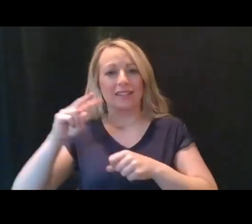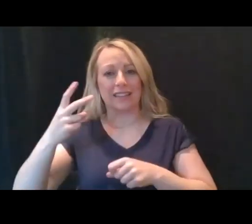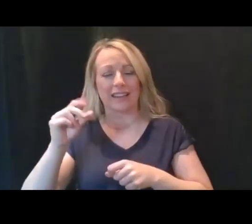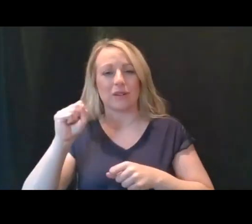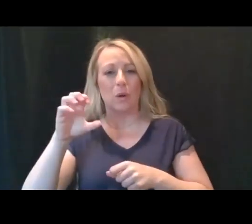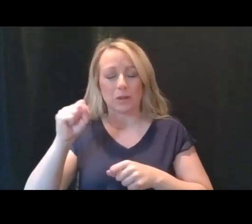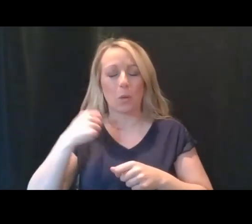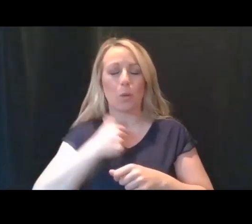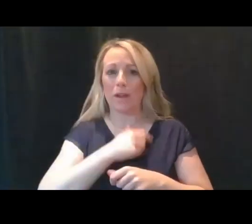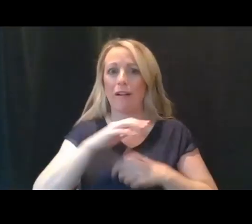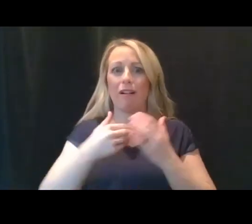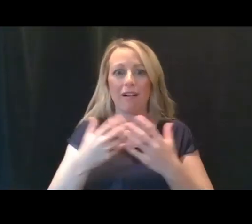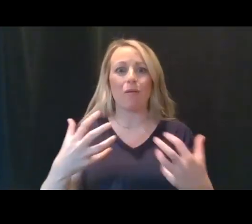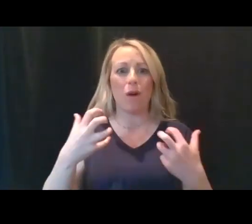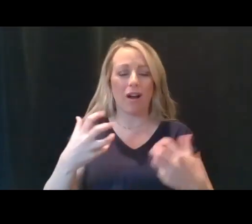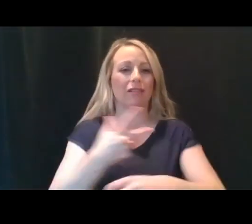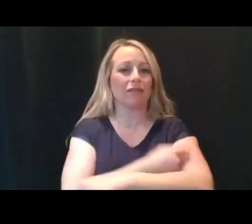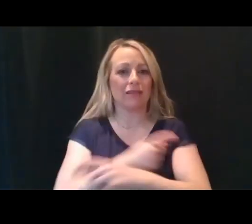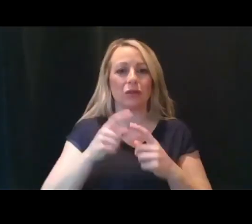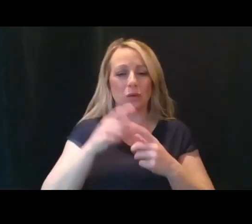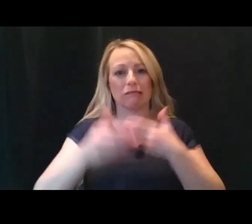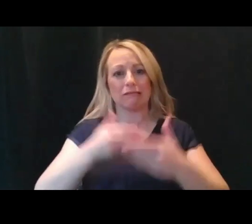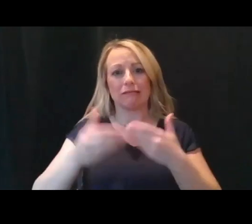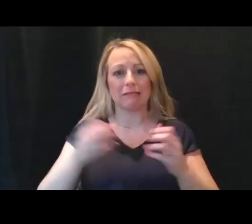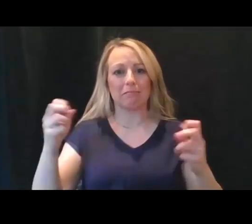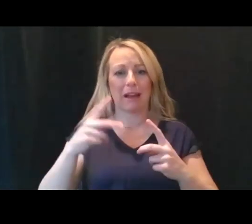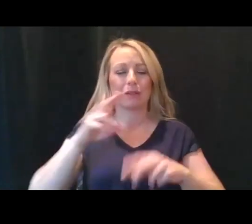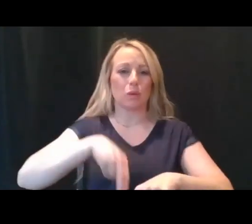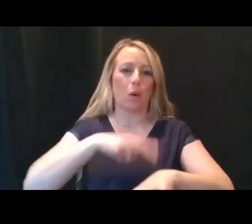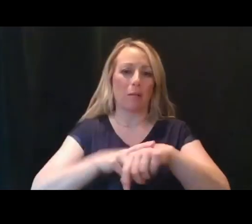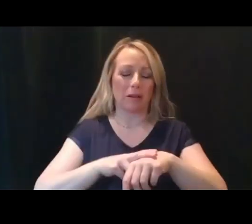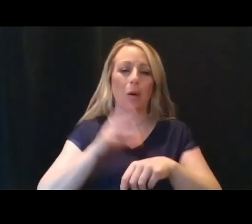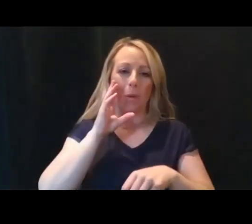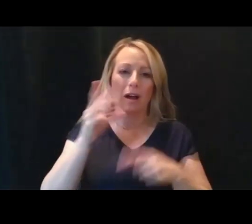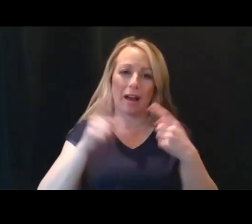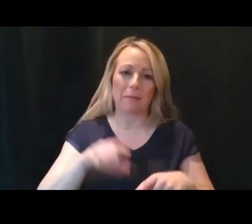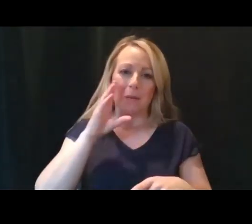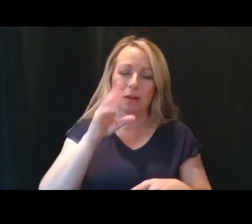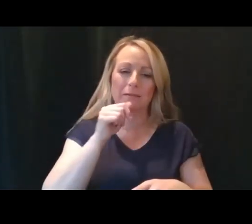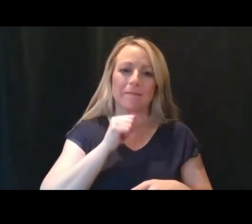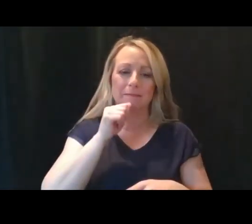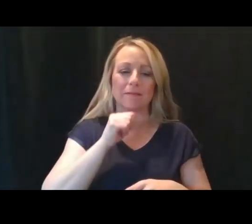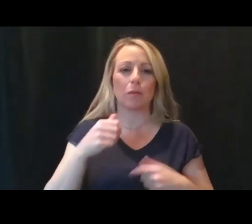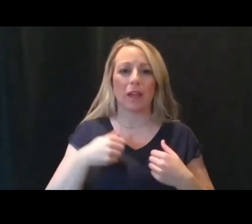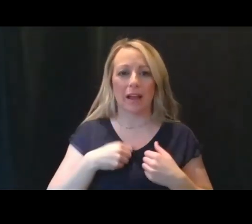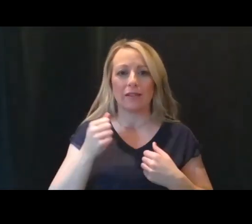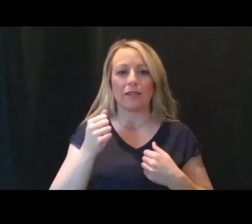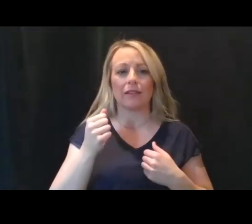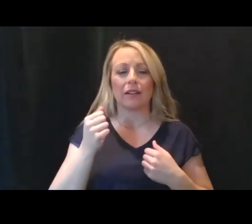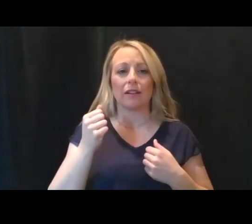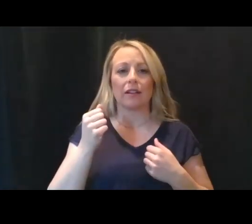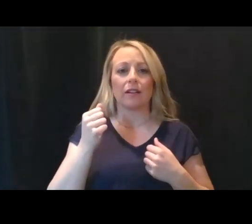We will get there. This week we have 1600 doses allocated for the health department